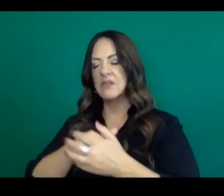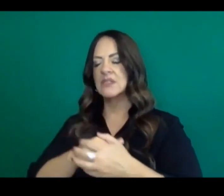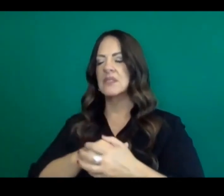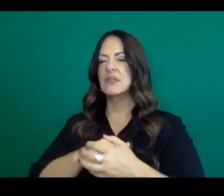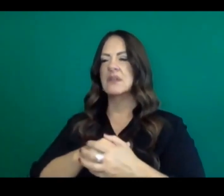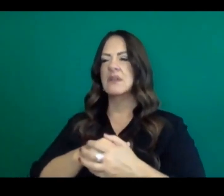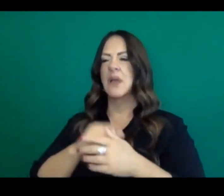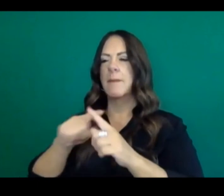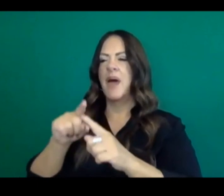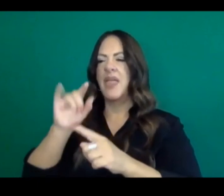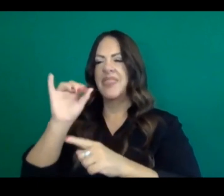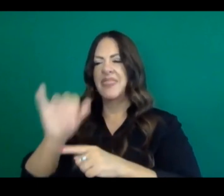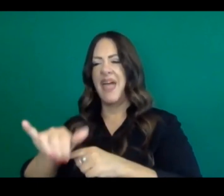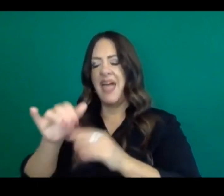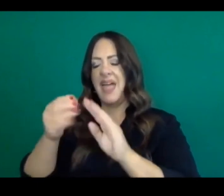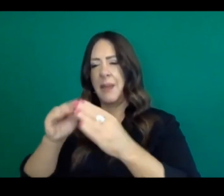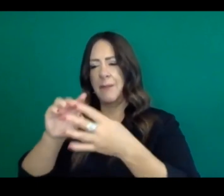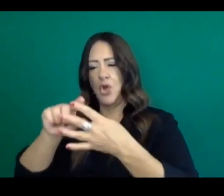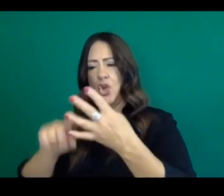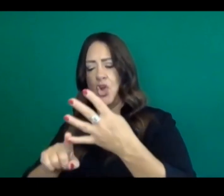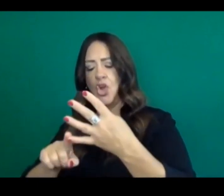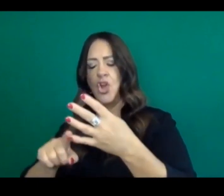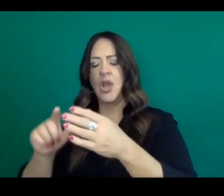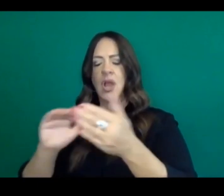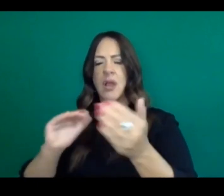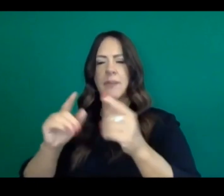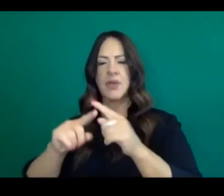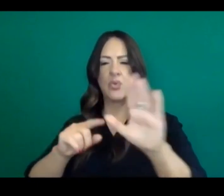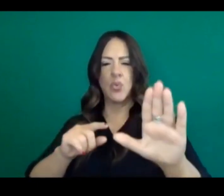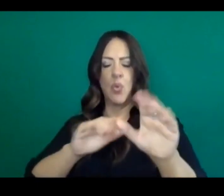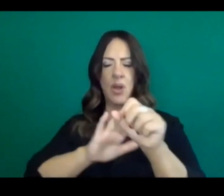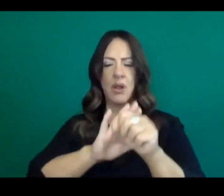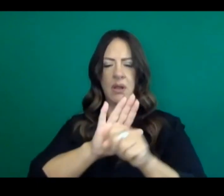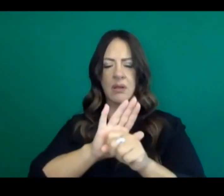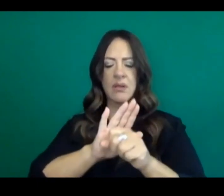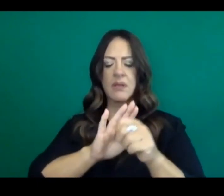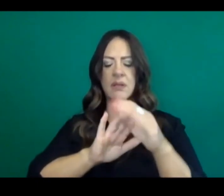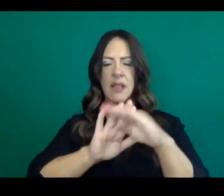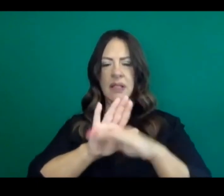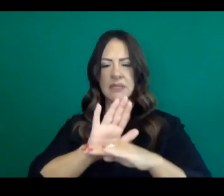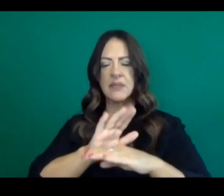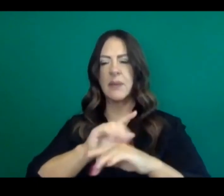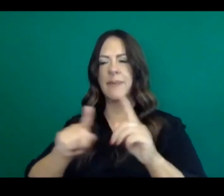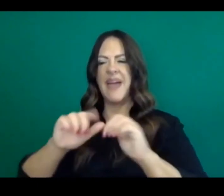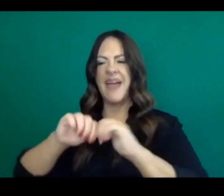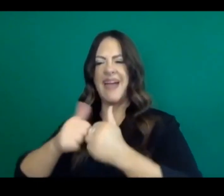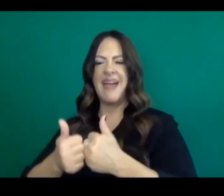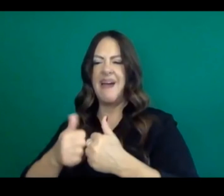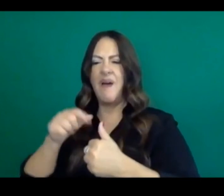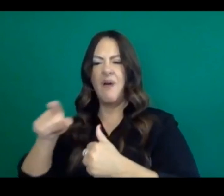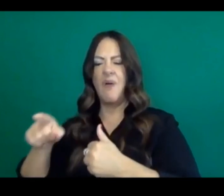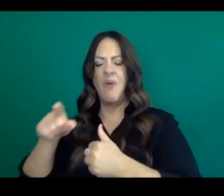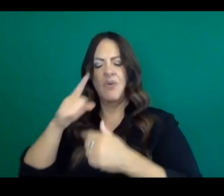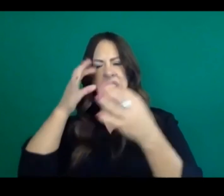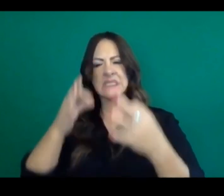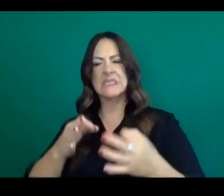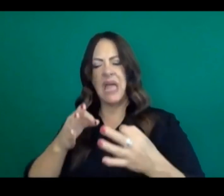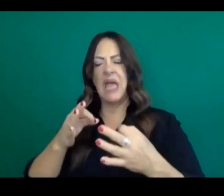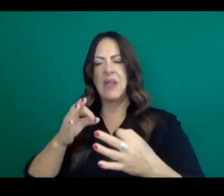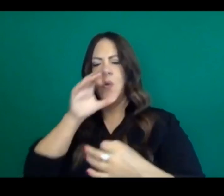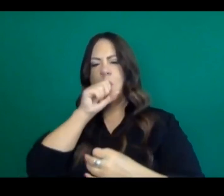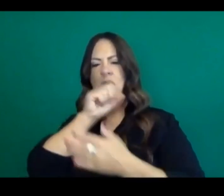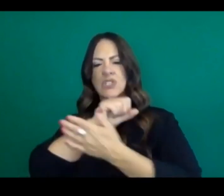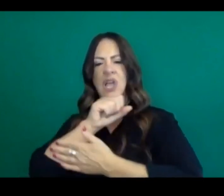state, um, dashboard monitoring this. My question is, um, how did Orange County get on the purple list and,